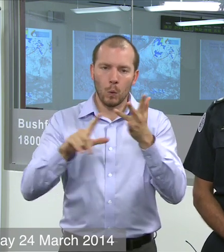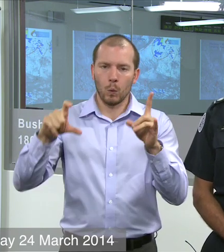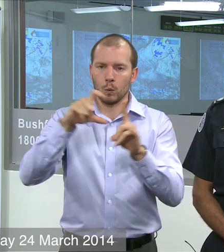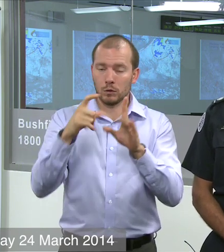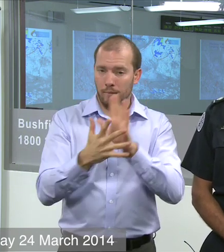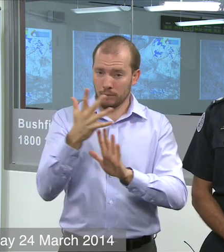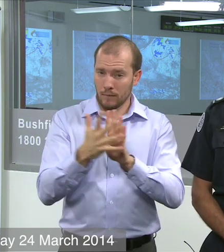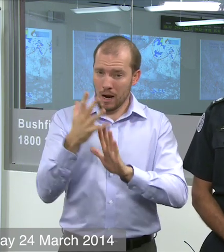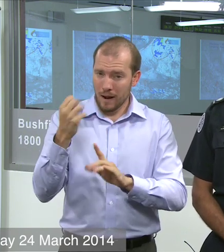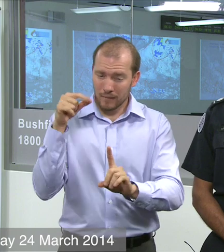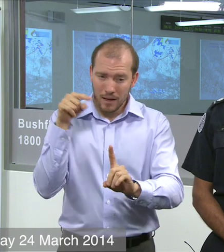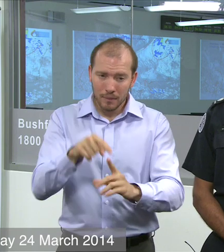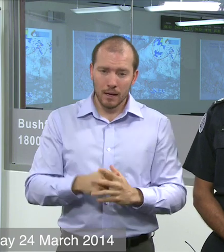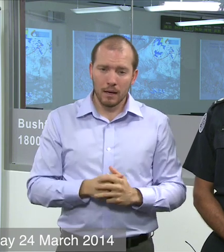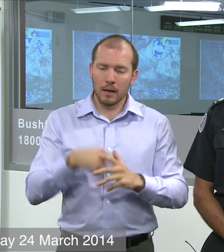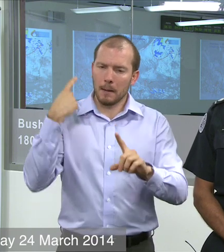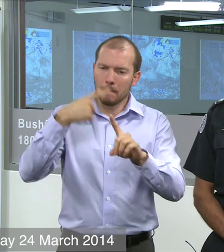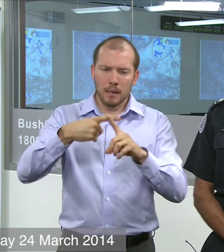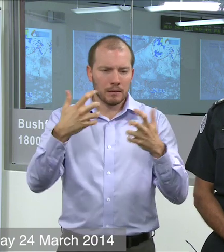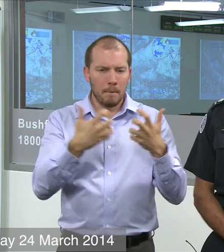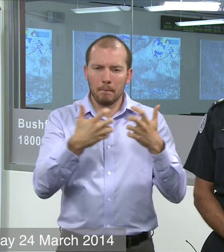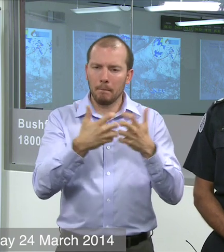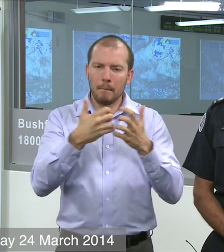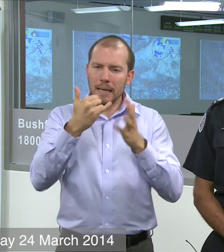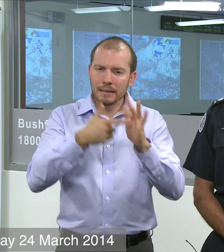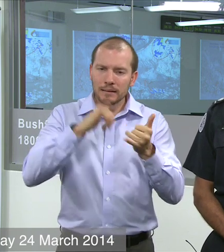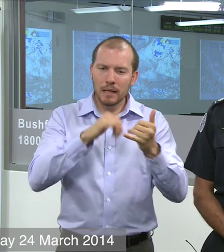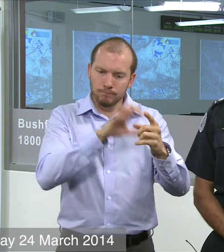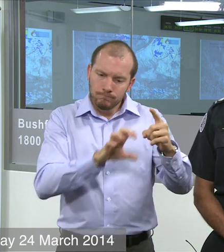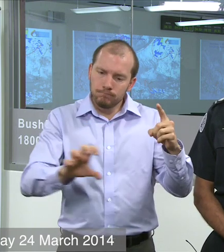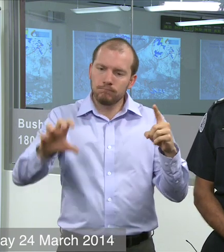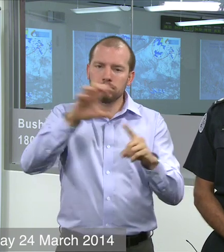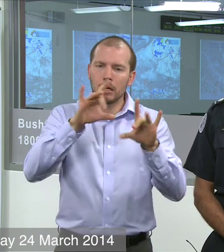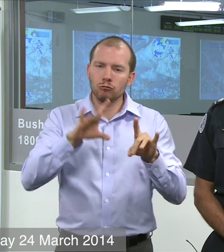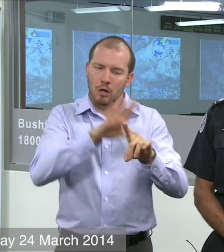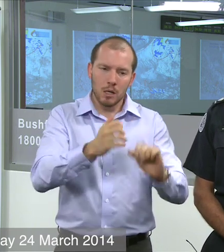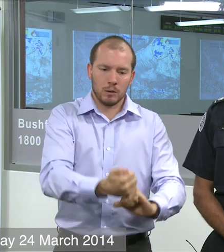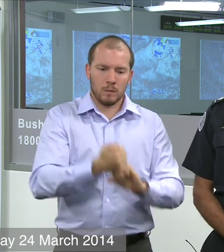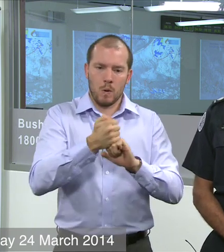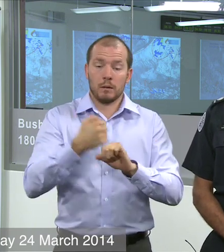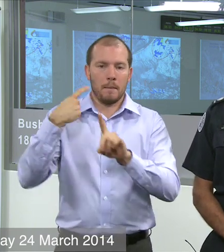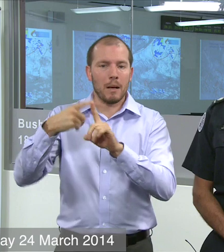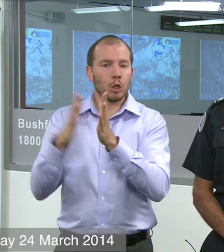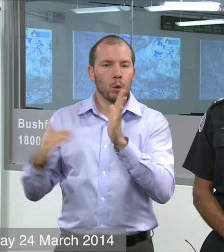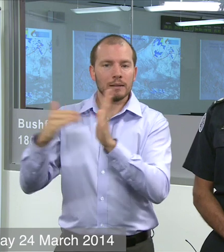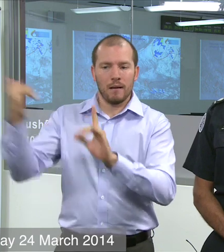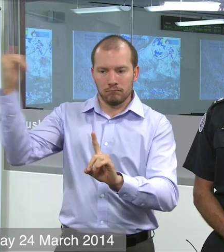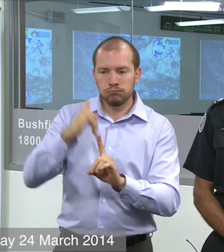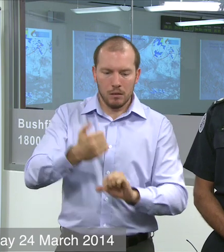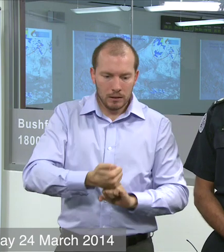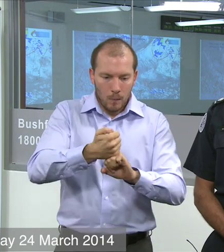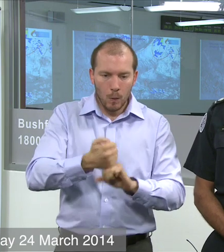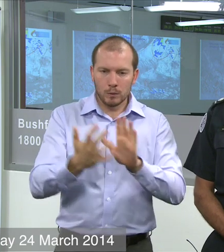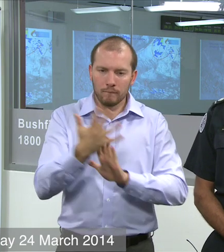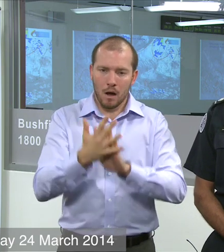from many states and New Zealand into Victoria this year. And I think everyone has performed